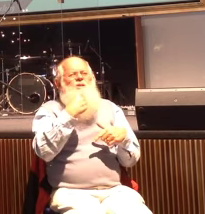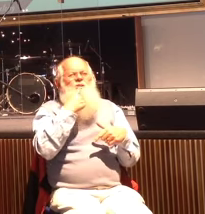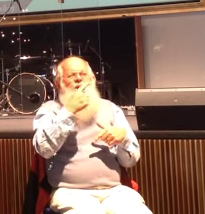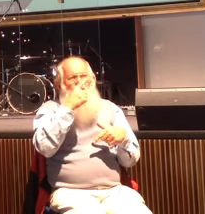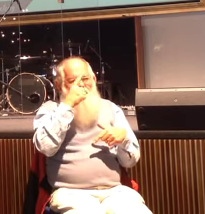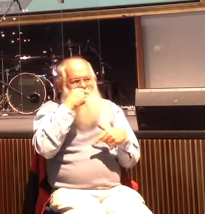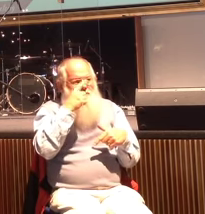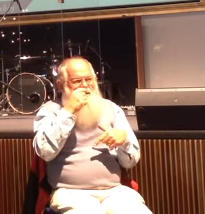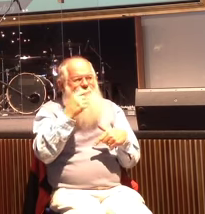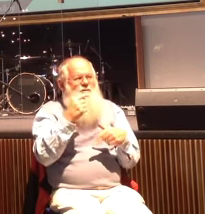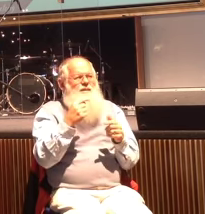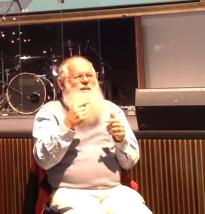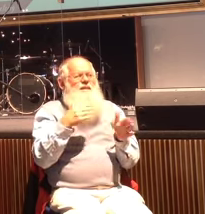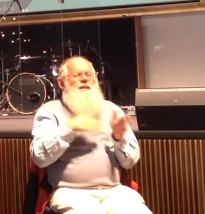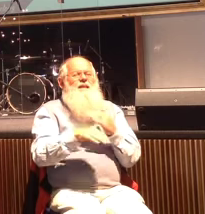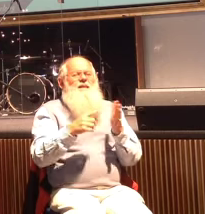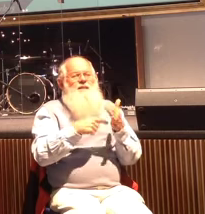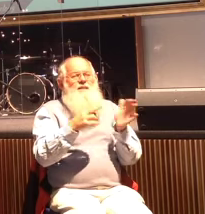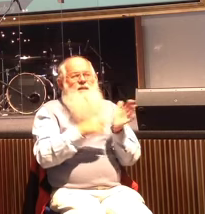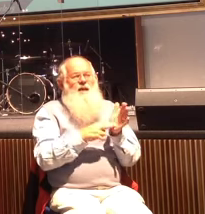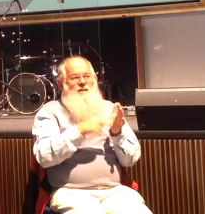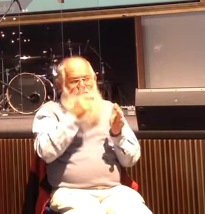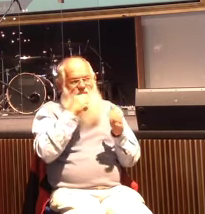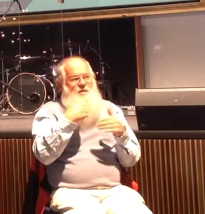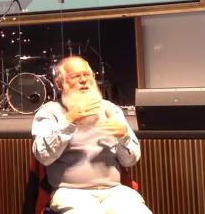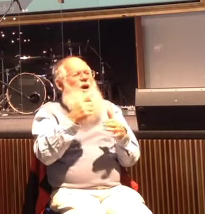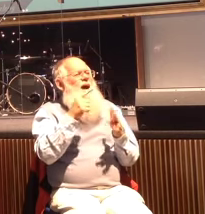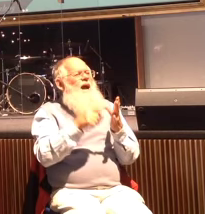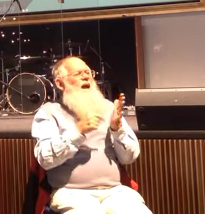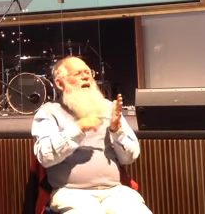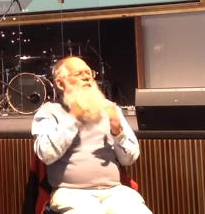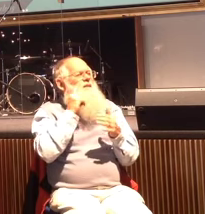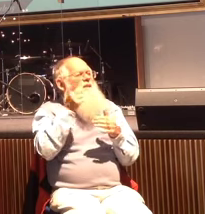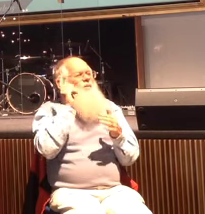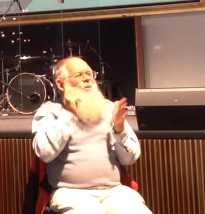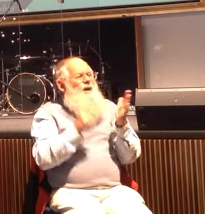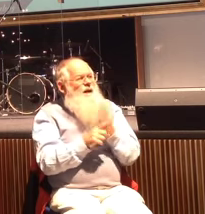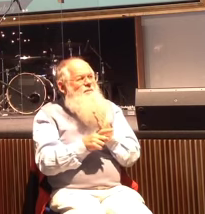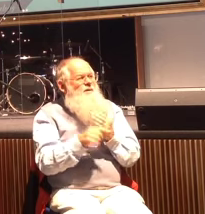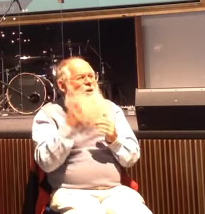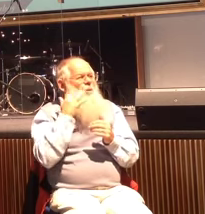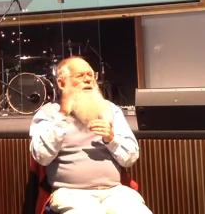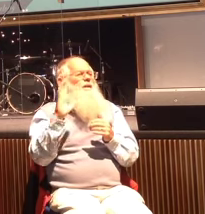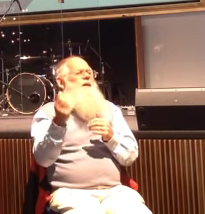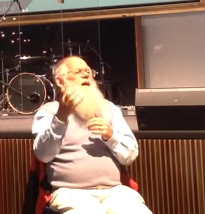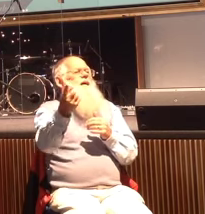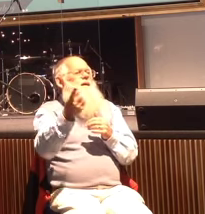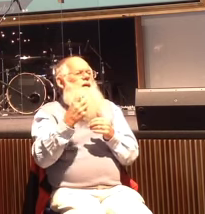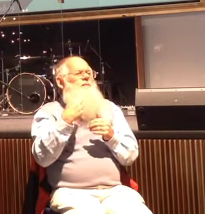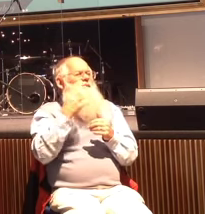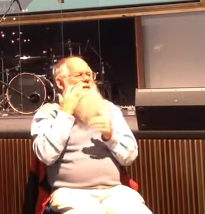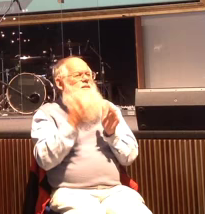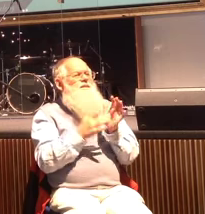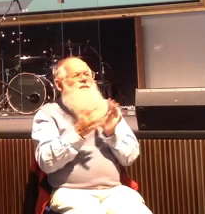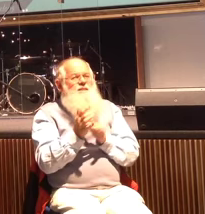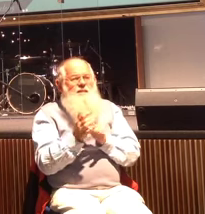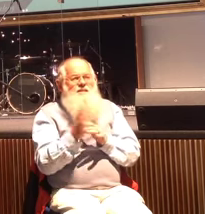countryside, and the people went out to see what had happened. When they came to see Jesus, they found the man